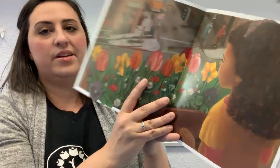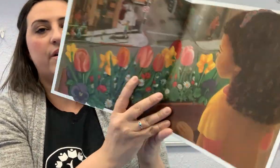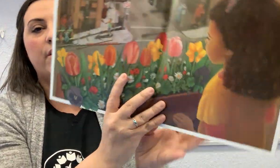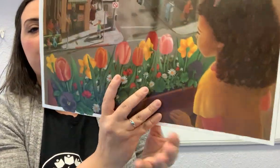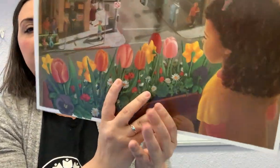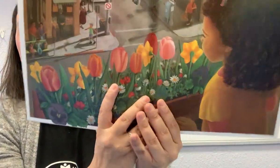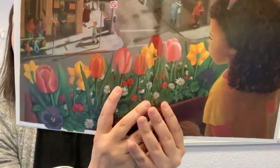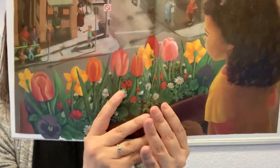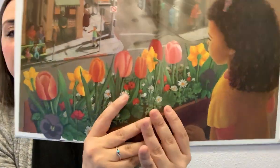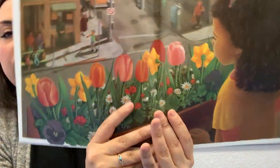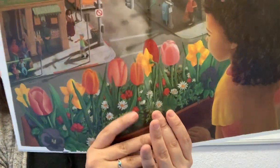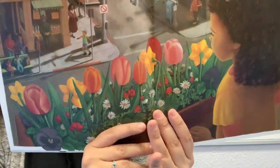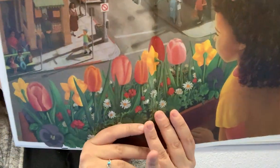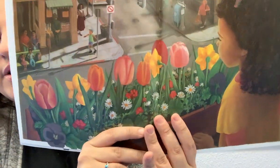All the beautiful flowers.